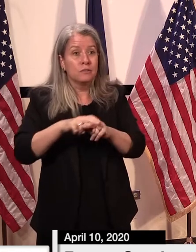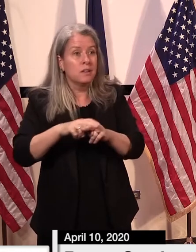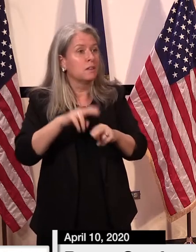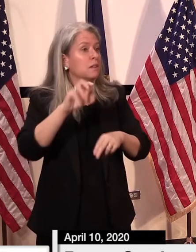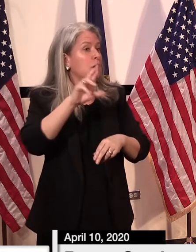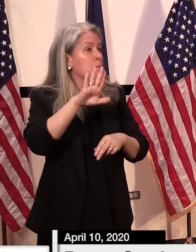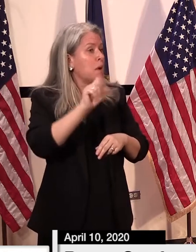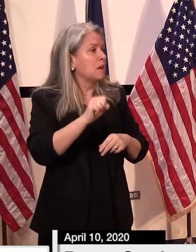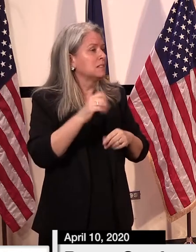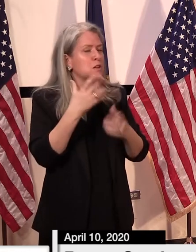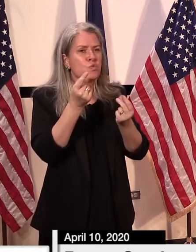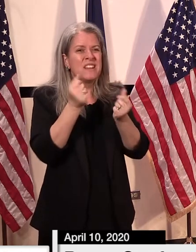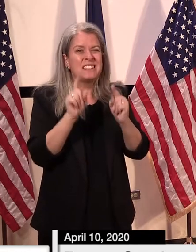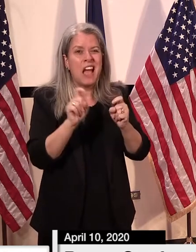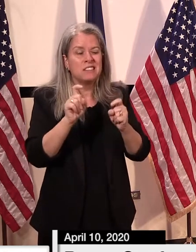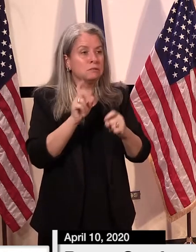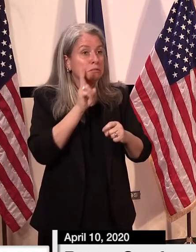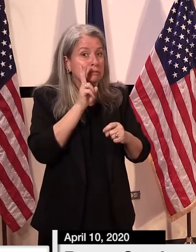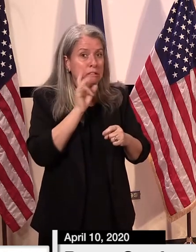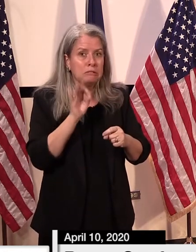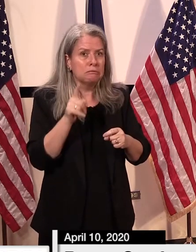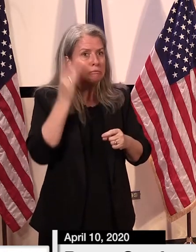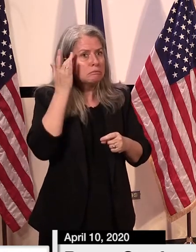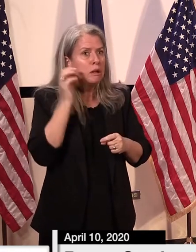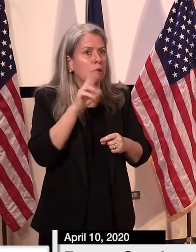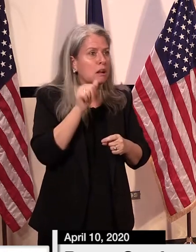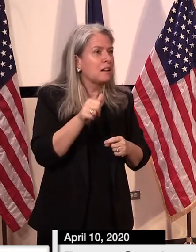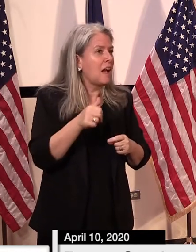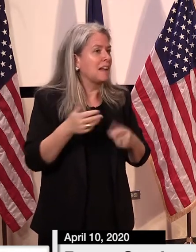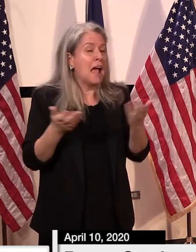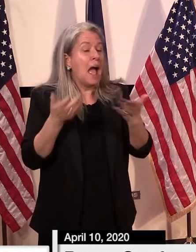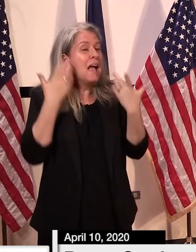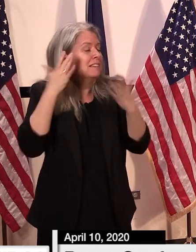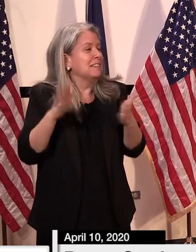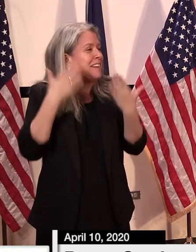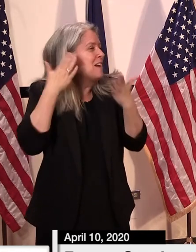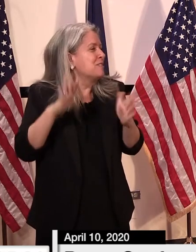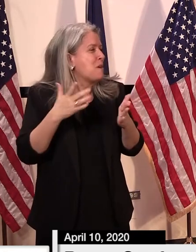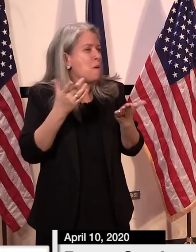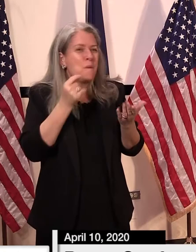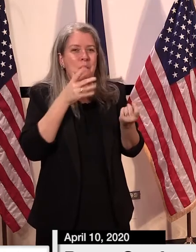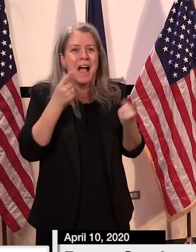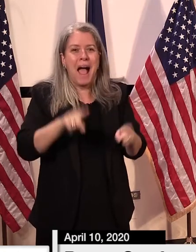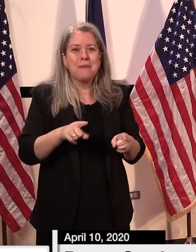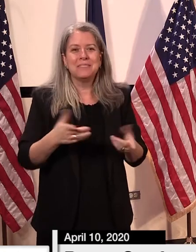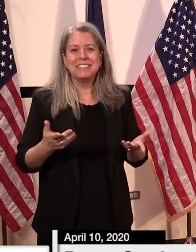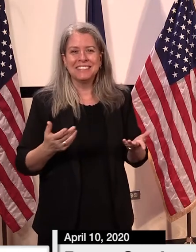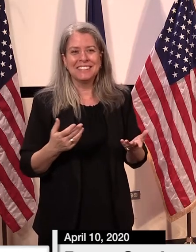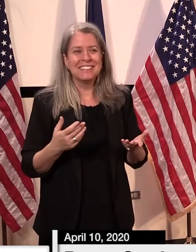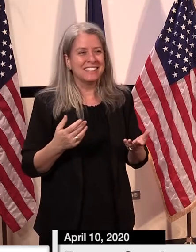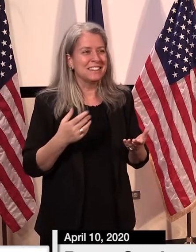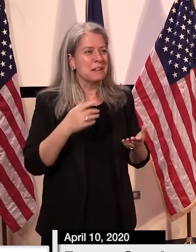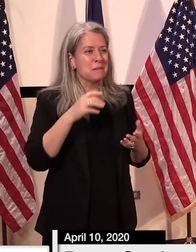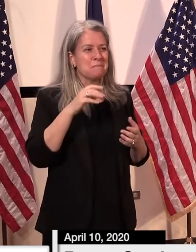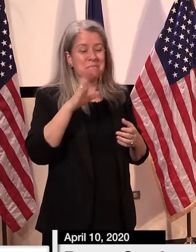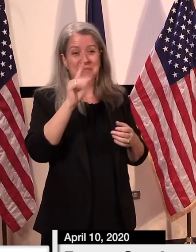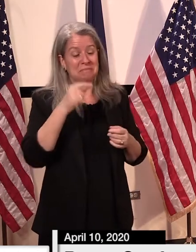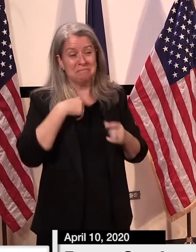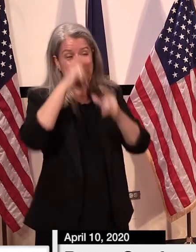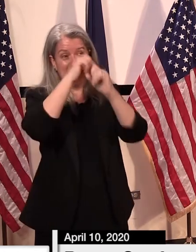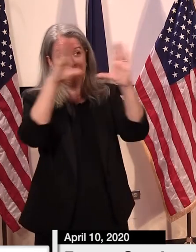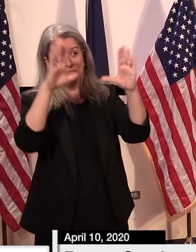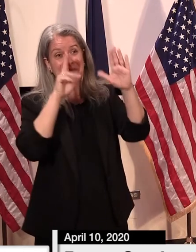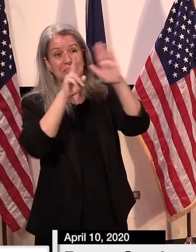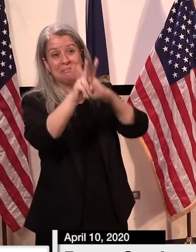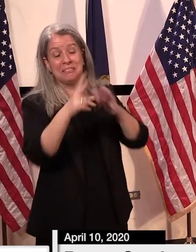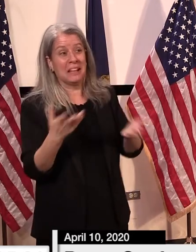and take a quick test to make sure that they're they're not positive then that will probably be part of the the future but